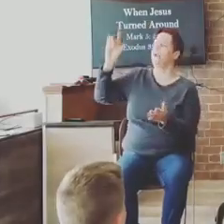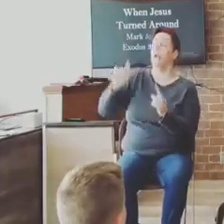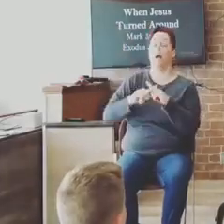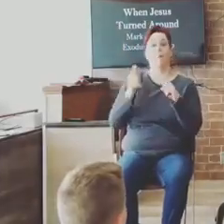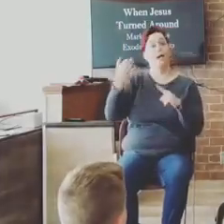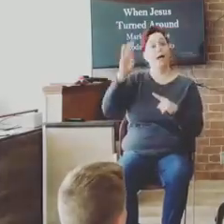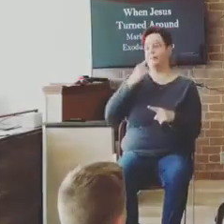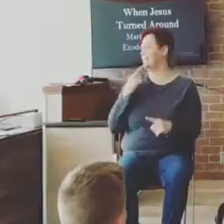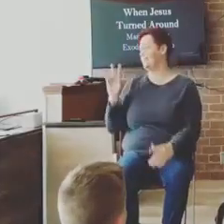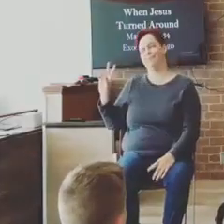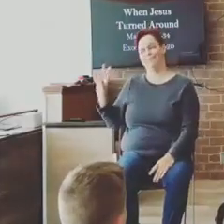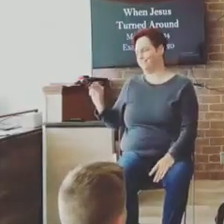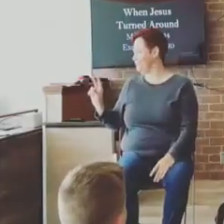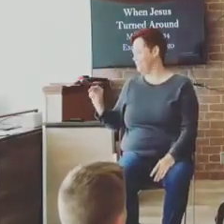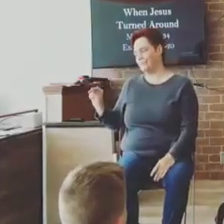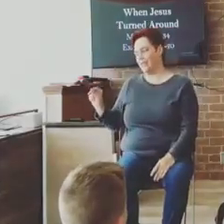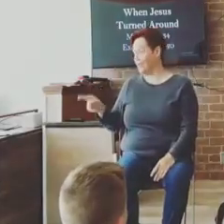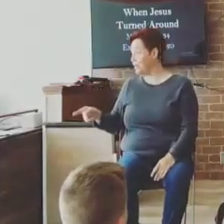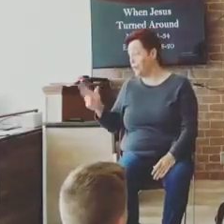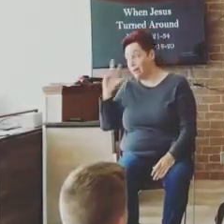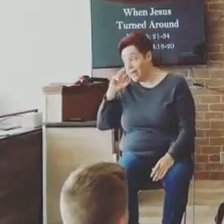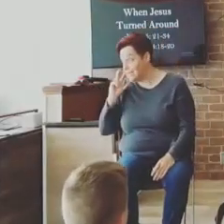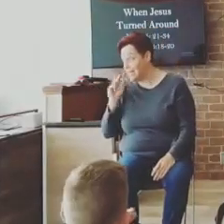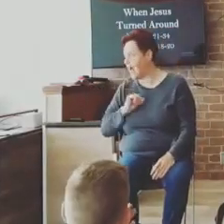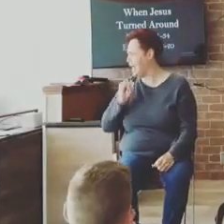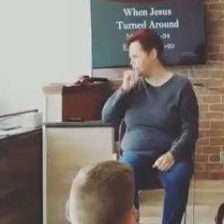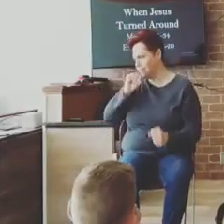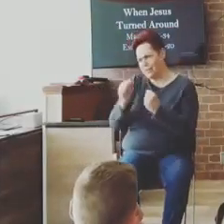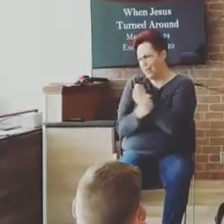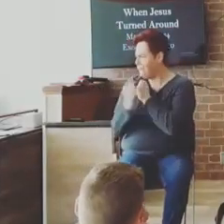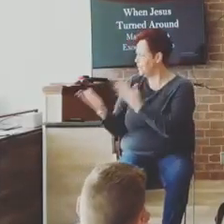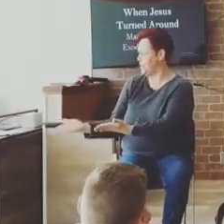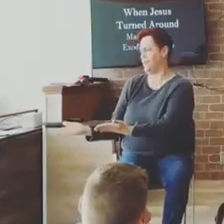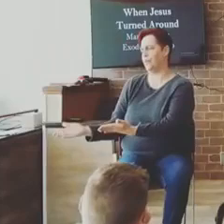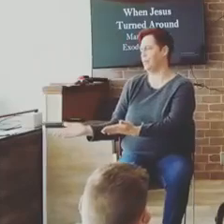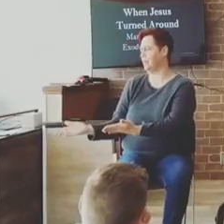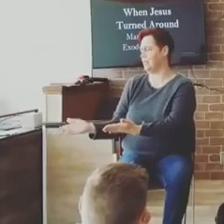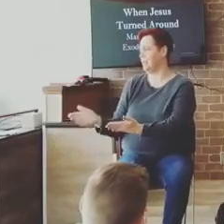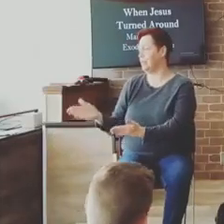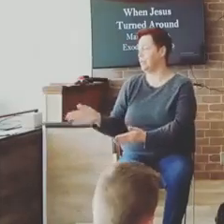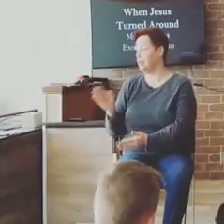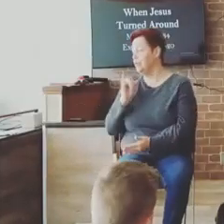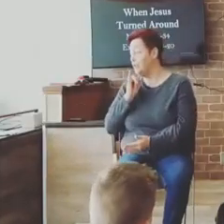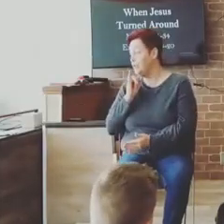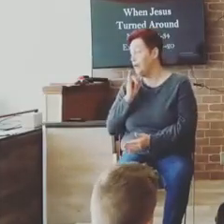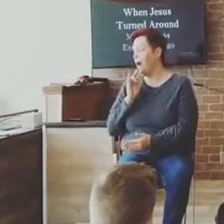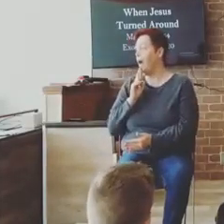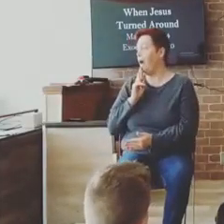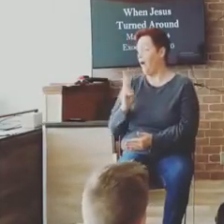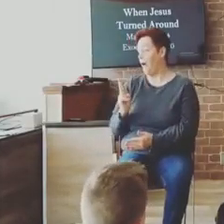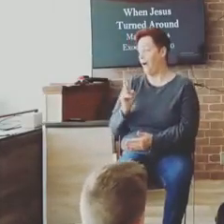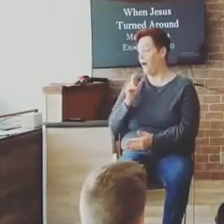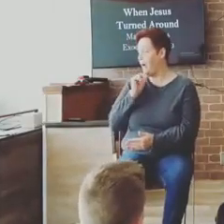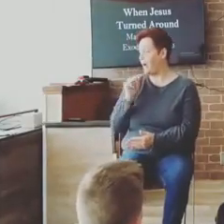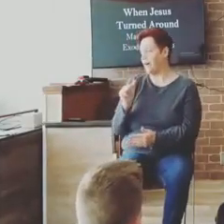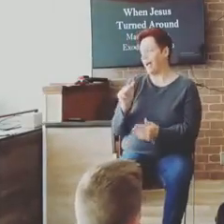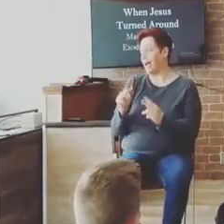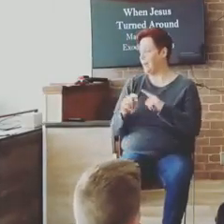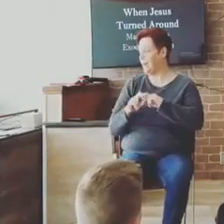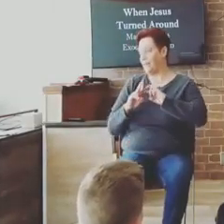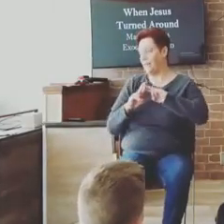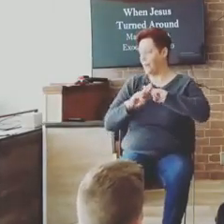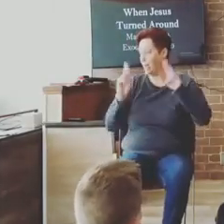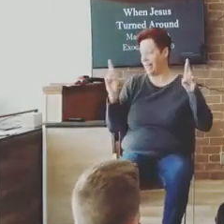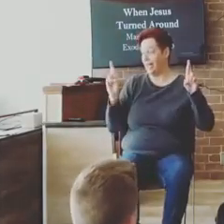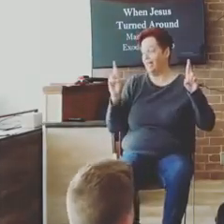Moses and he goes, Listen, Moses, I love you. Like, you're a little before your time. I'm not going to be doing that for a little while when I send